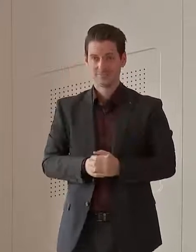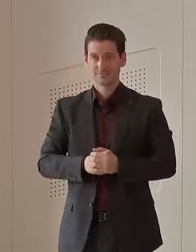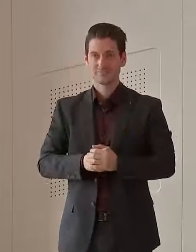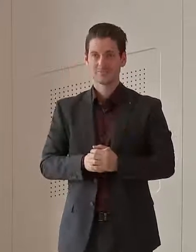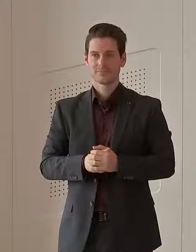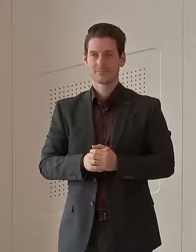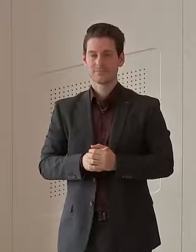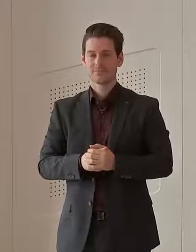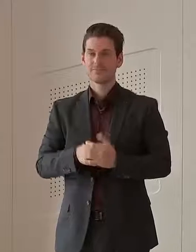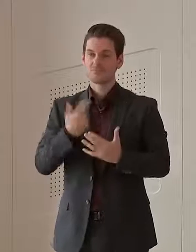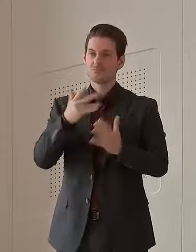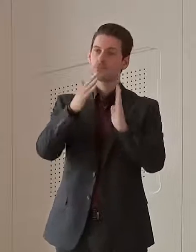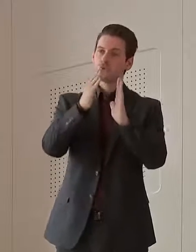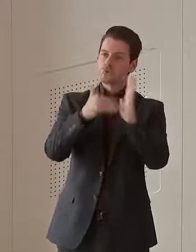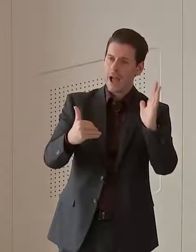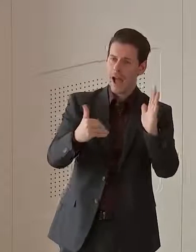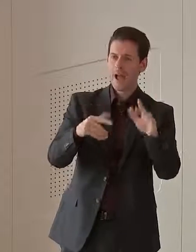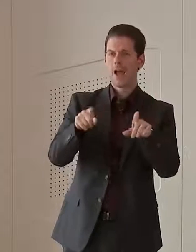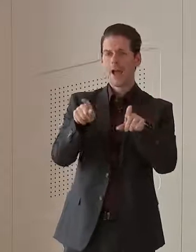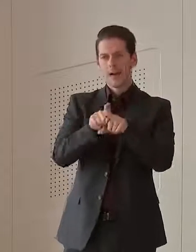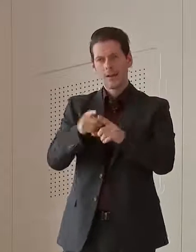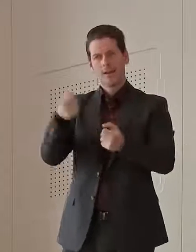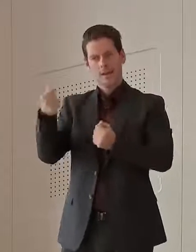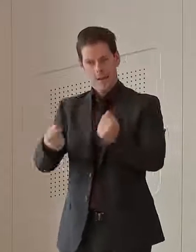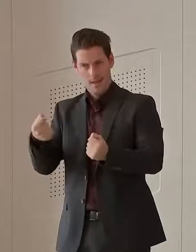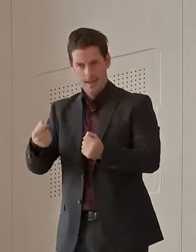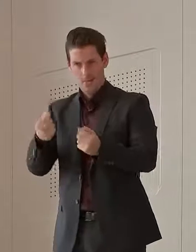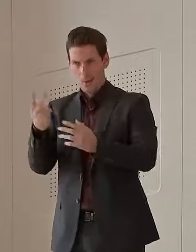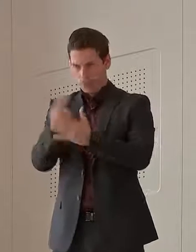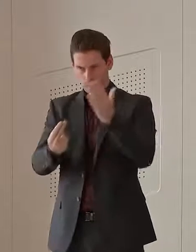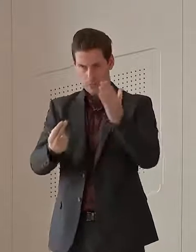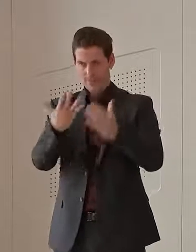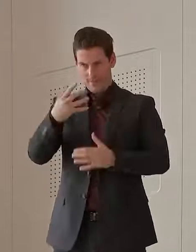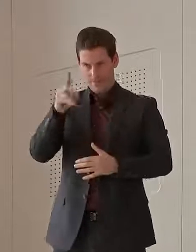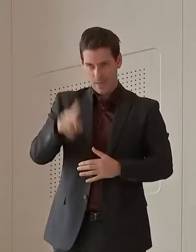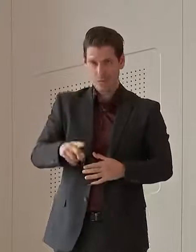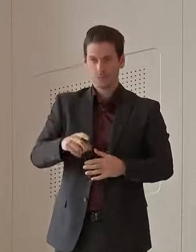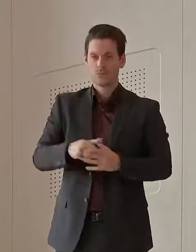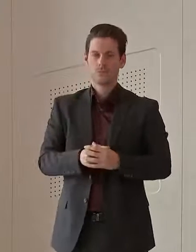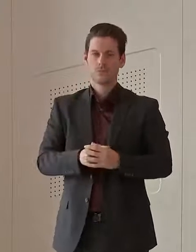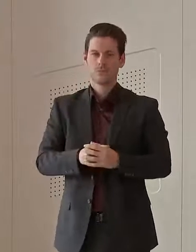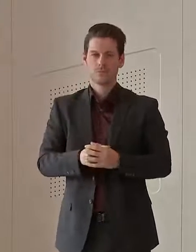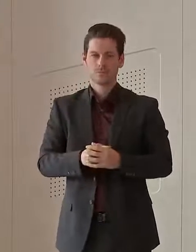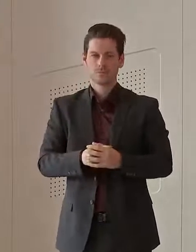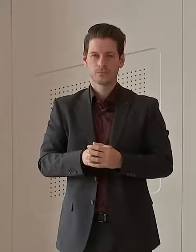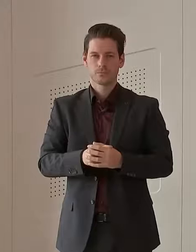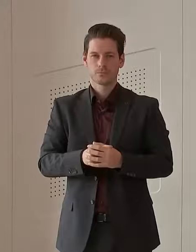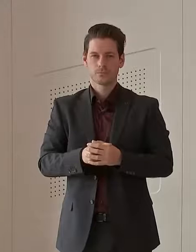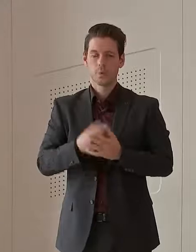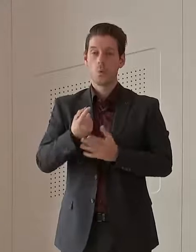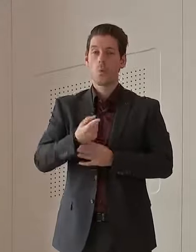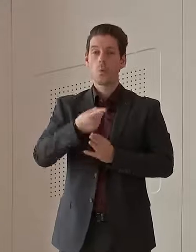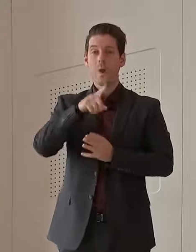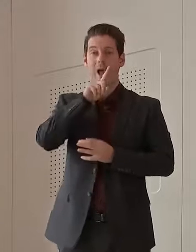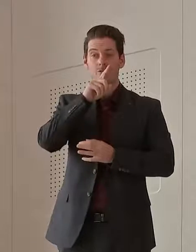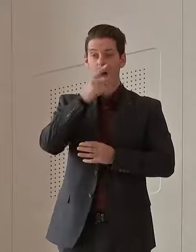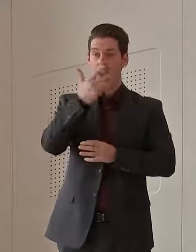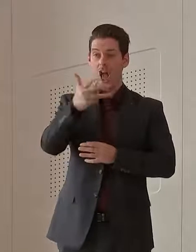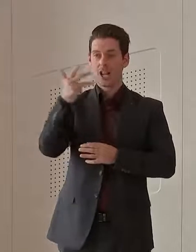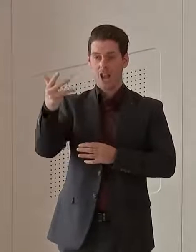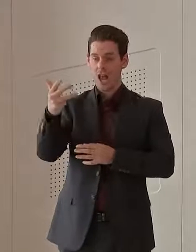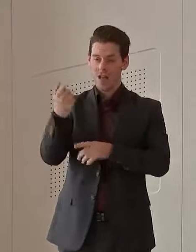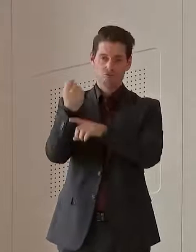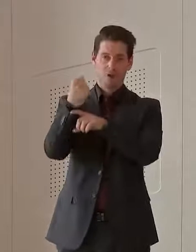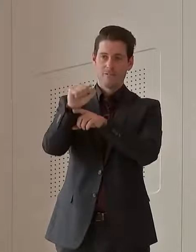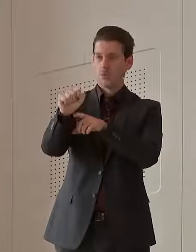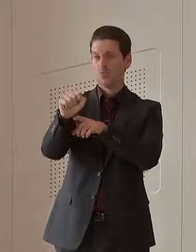is a combination of both heavy vehicles as well as vehicles. Of that, a 199 were refused entry